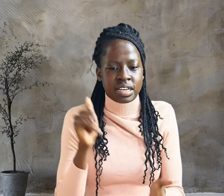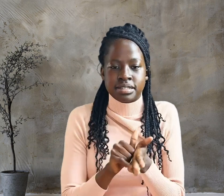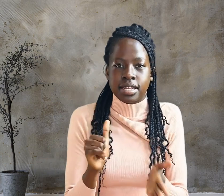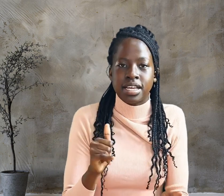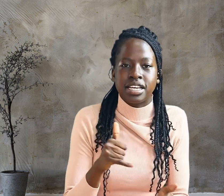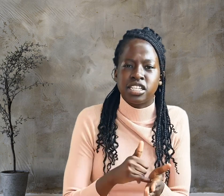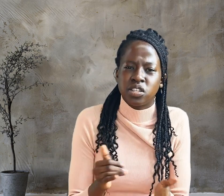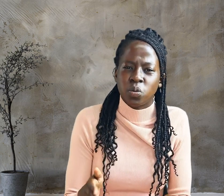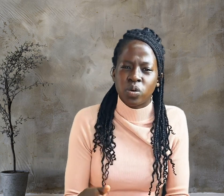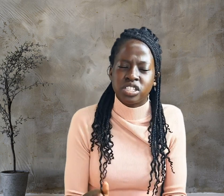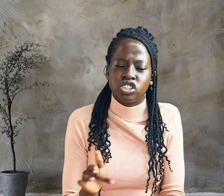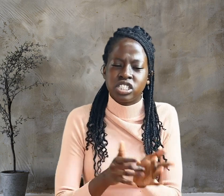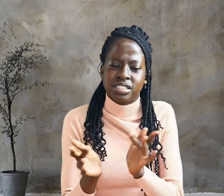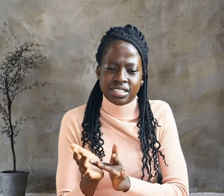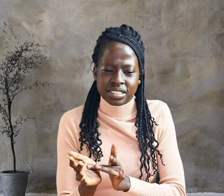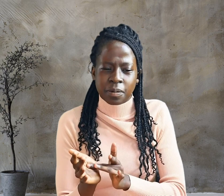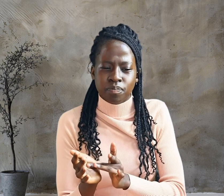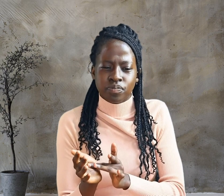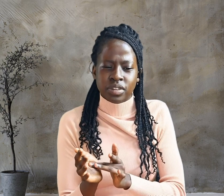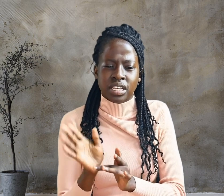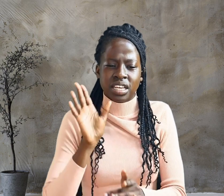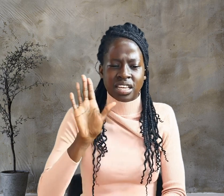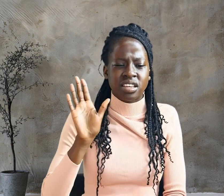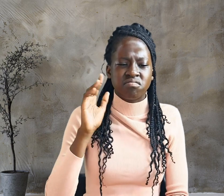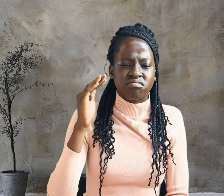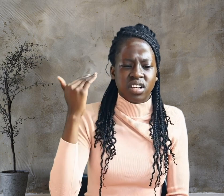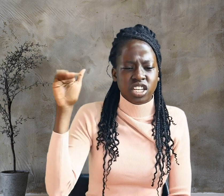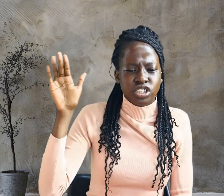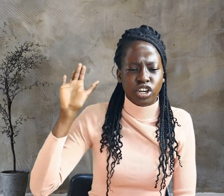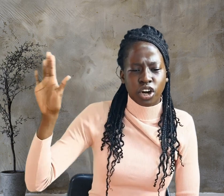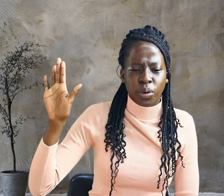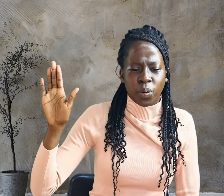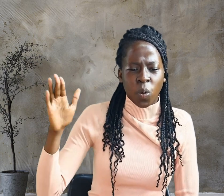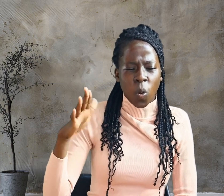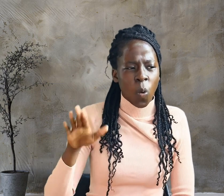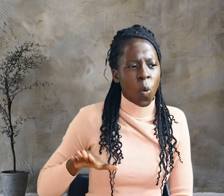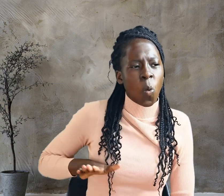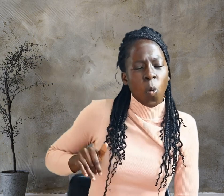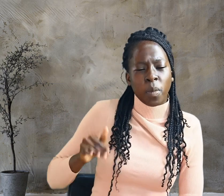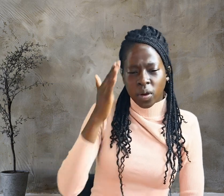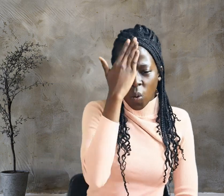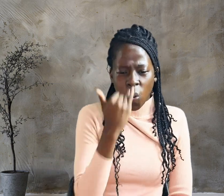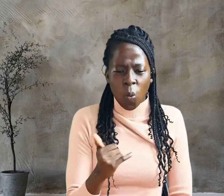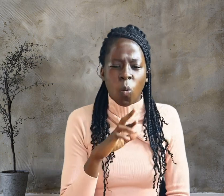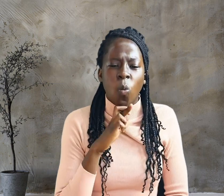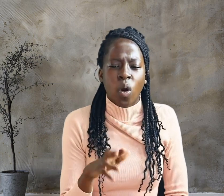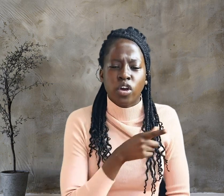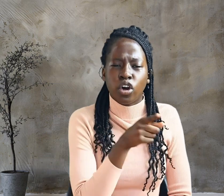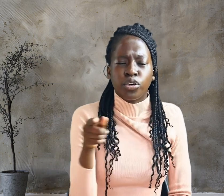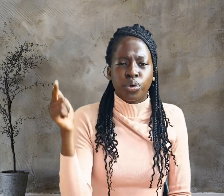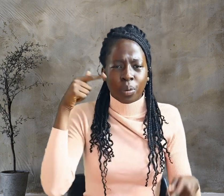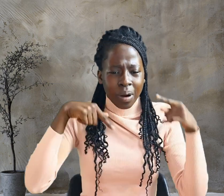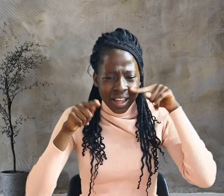that it was Jesus. He asked her, Woman, why are you crying?